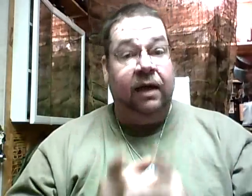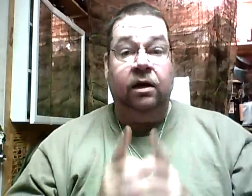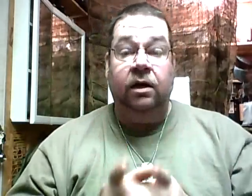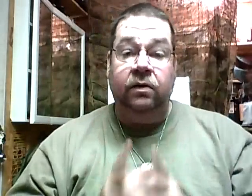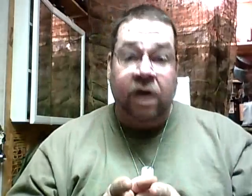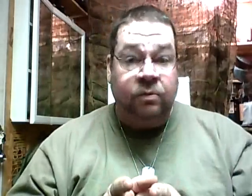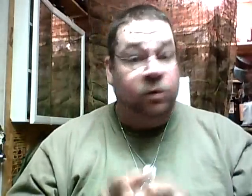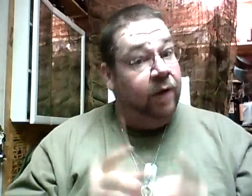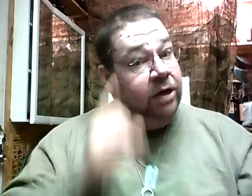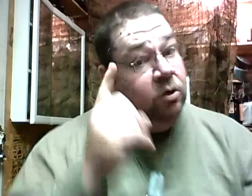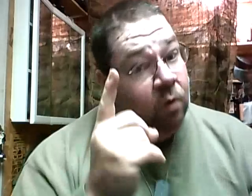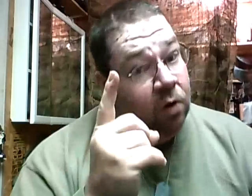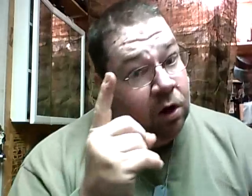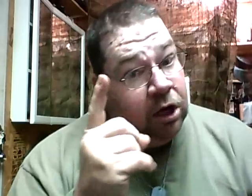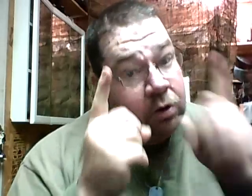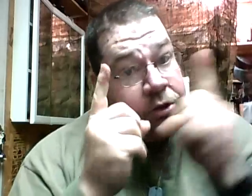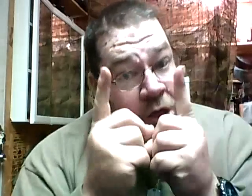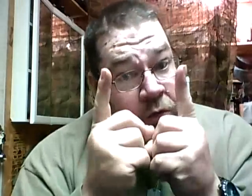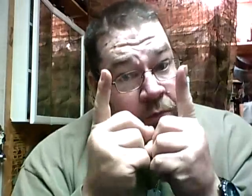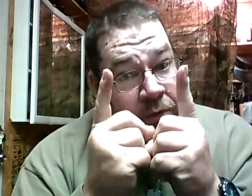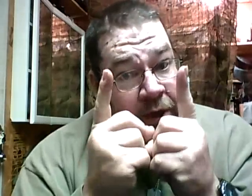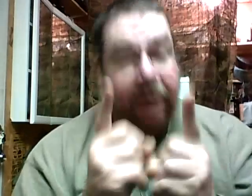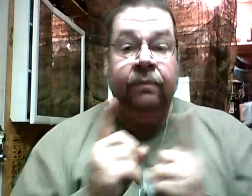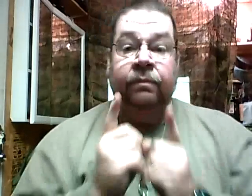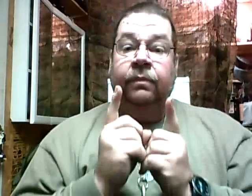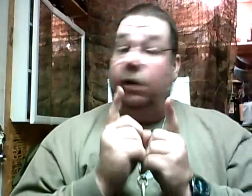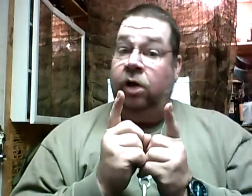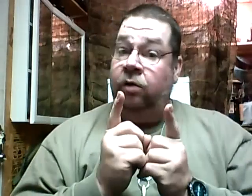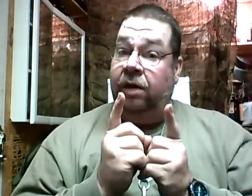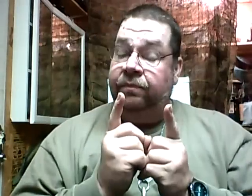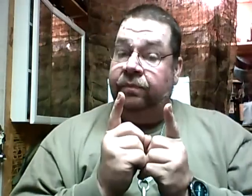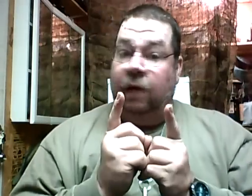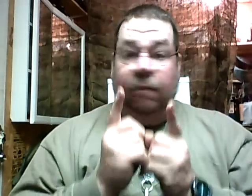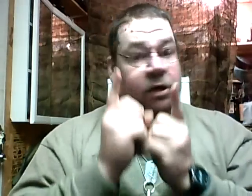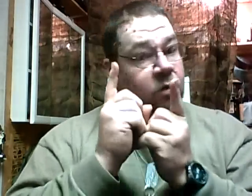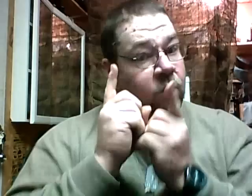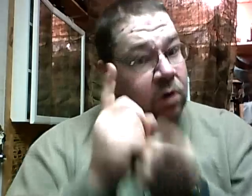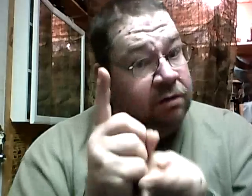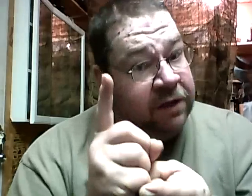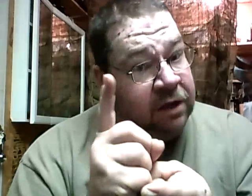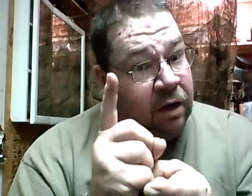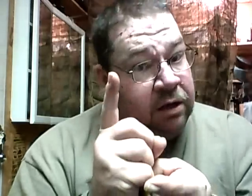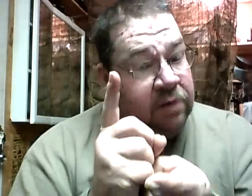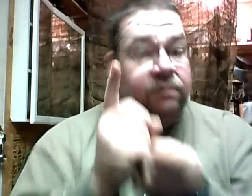now and 100 subs whether I do one or two. Okay? I don't know yet. I might do one $50 gift